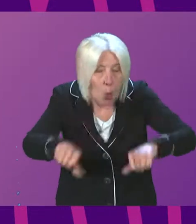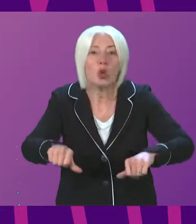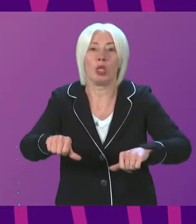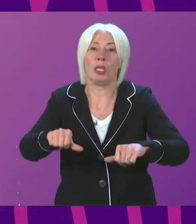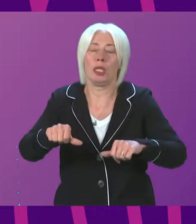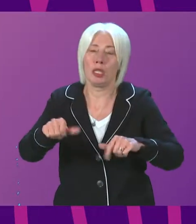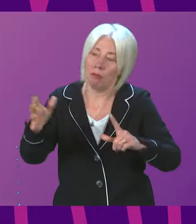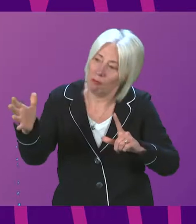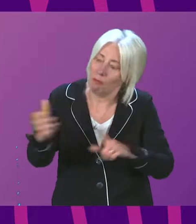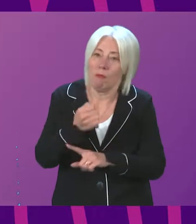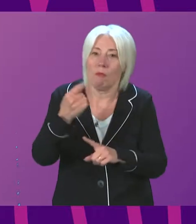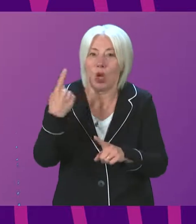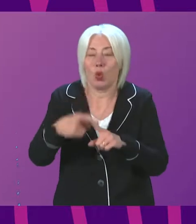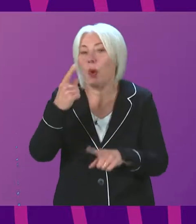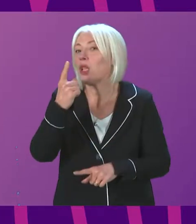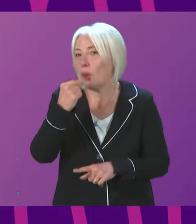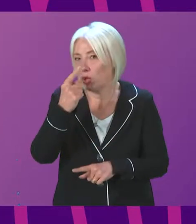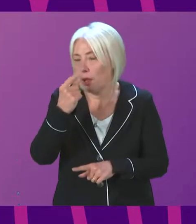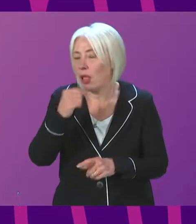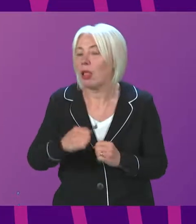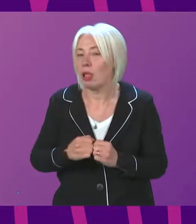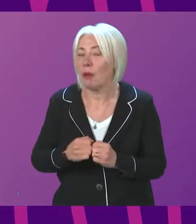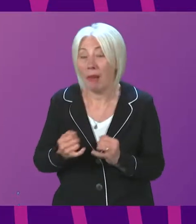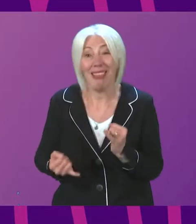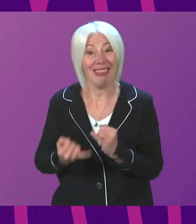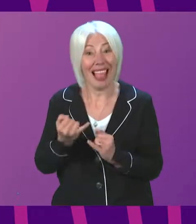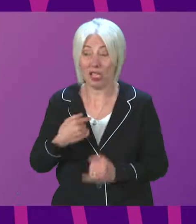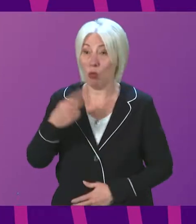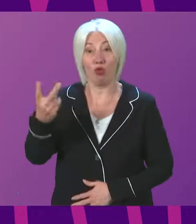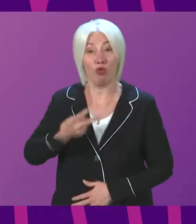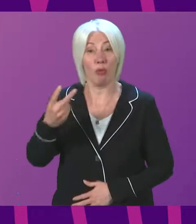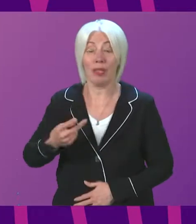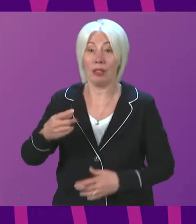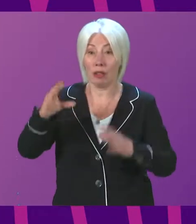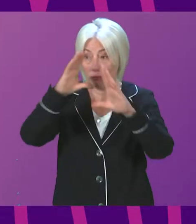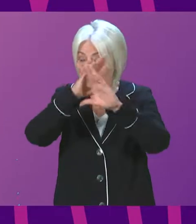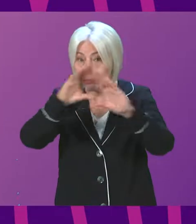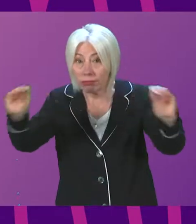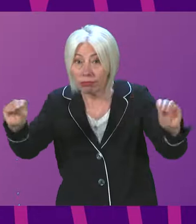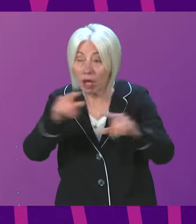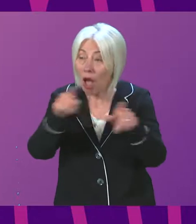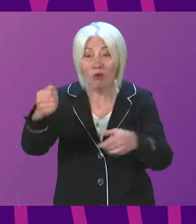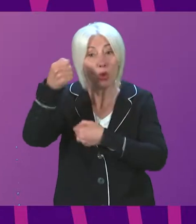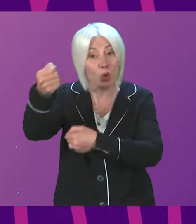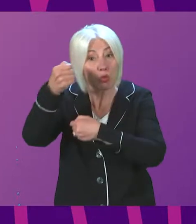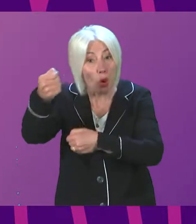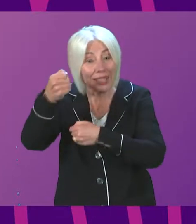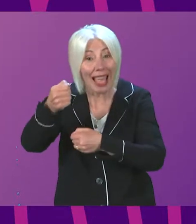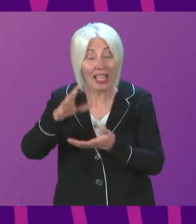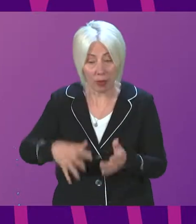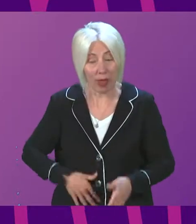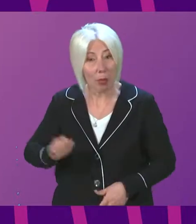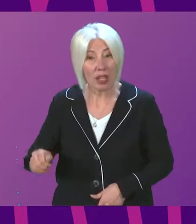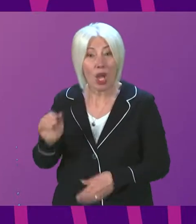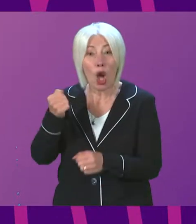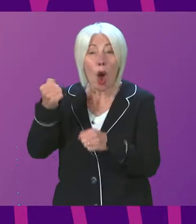find those solutions as quickly as possible. And lastly, Presiding Officer, repeat my call to those who want to protest against abortion to come and